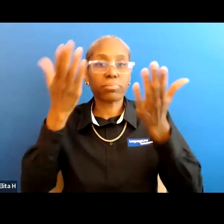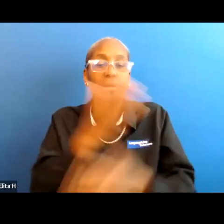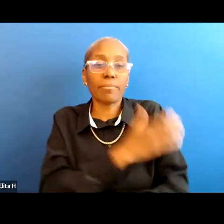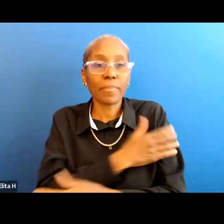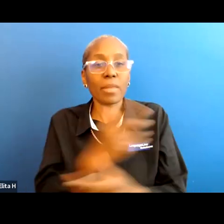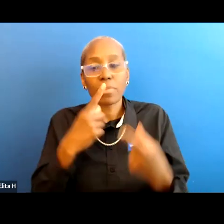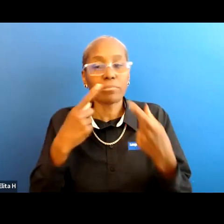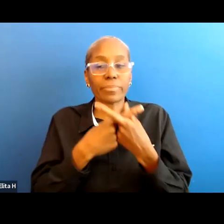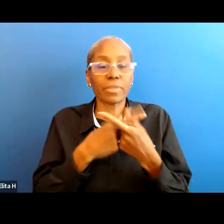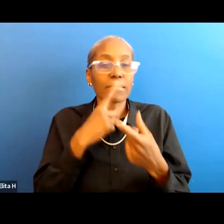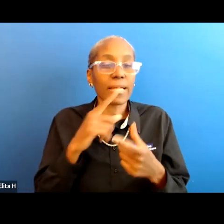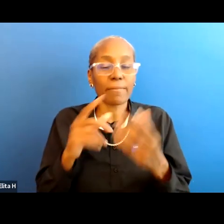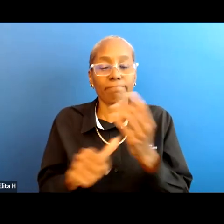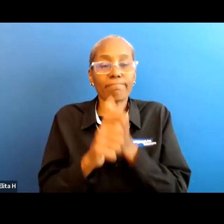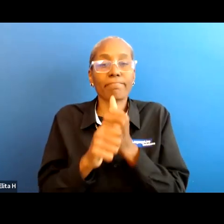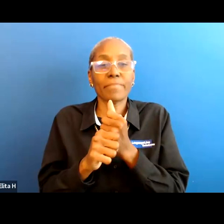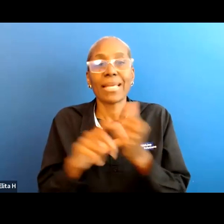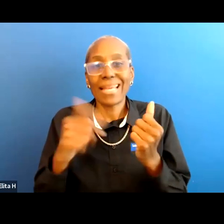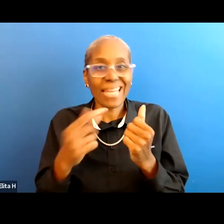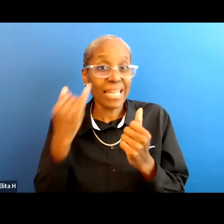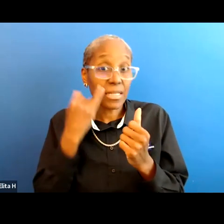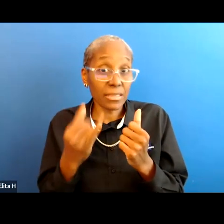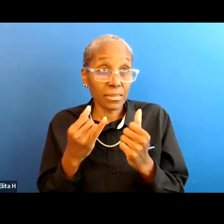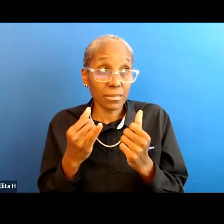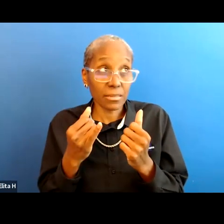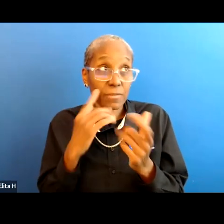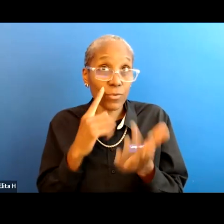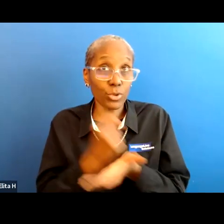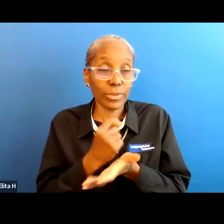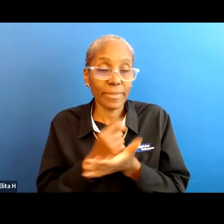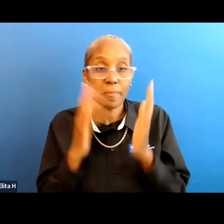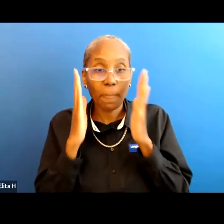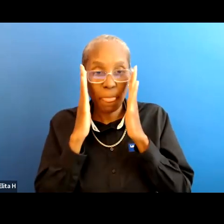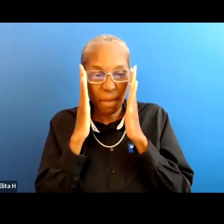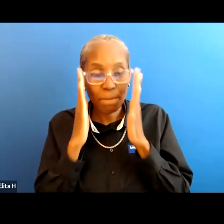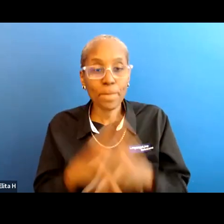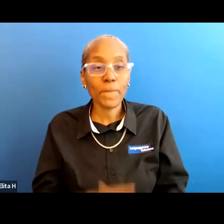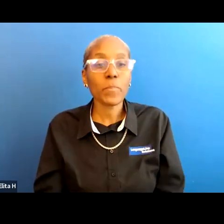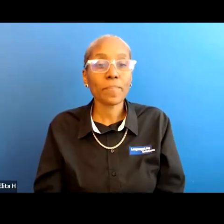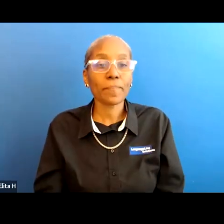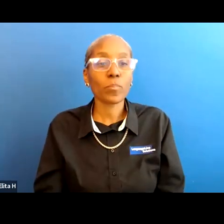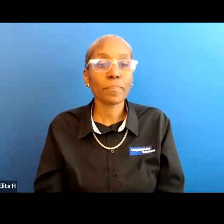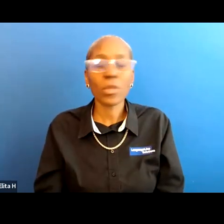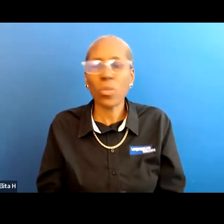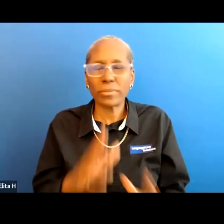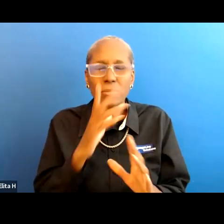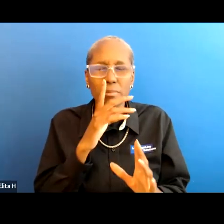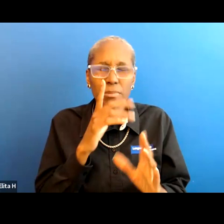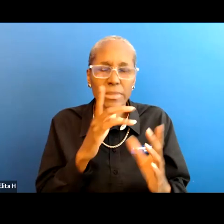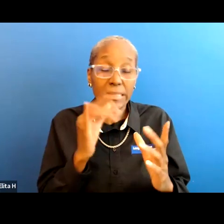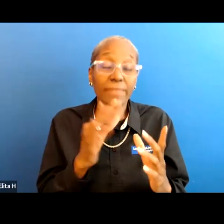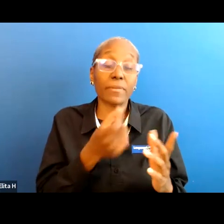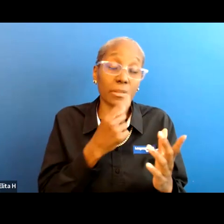side effects like incontinence any ideas uh for treatment so um you might want to talk to your doctor